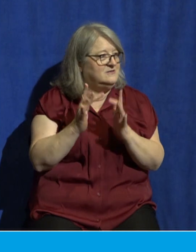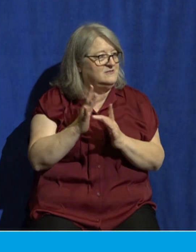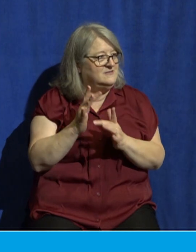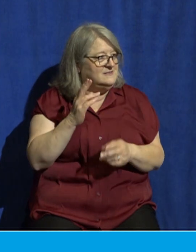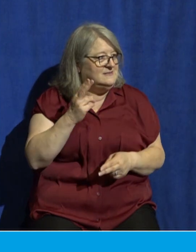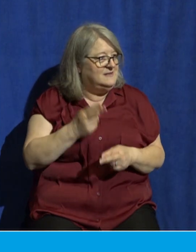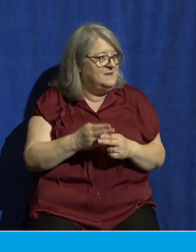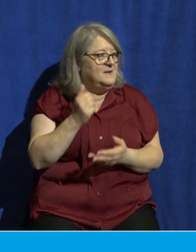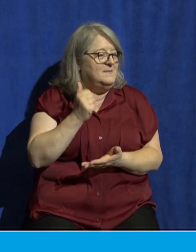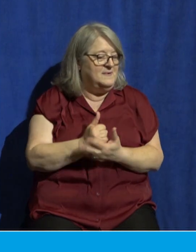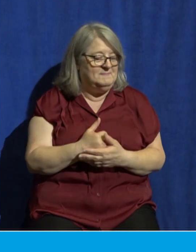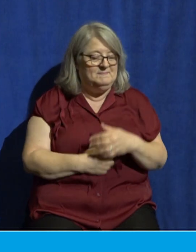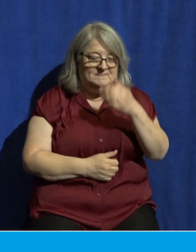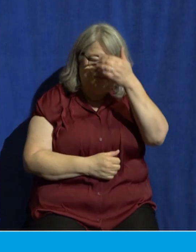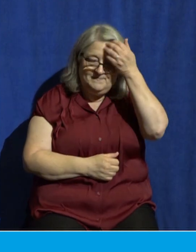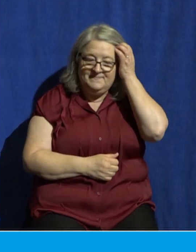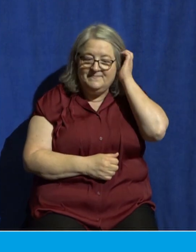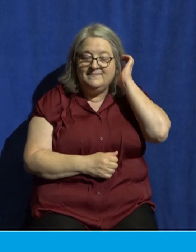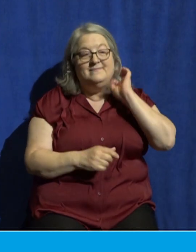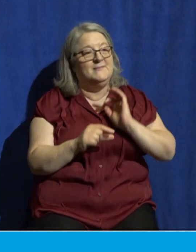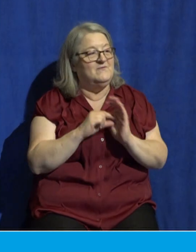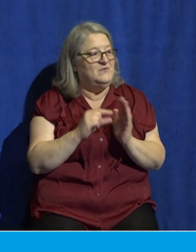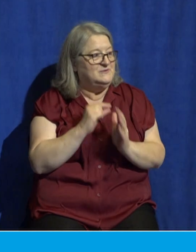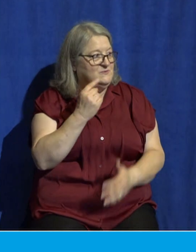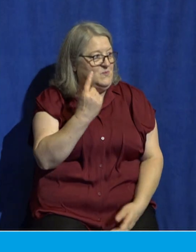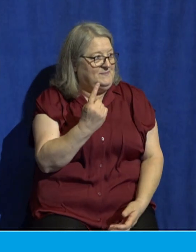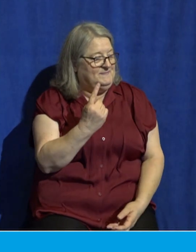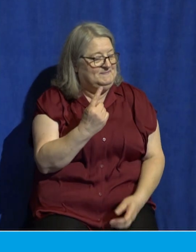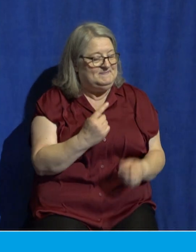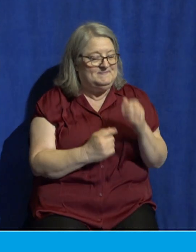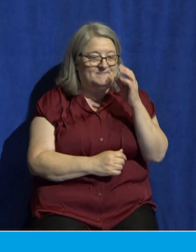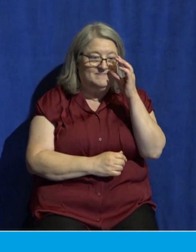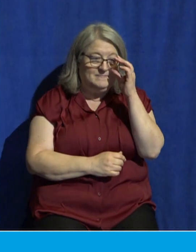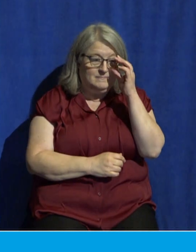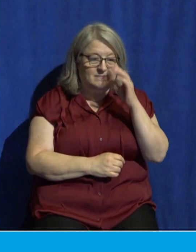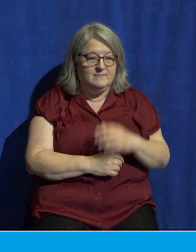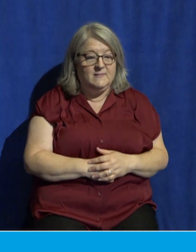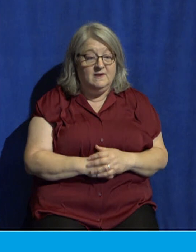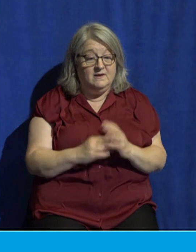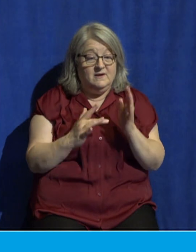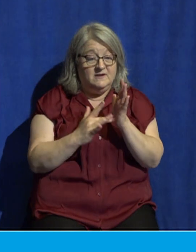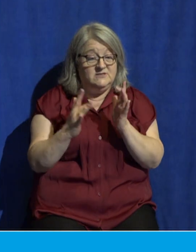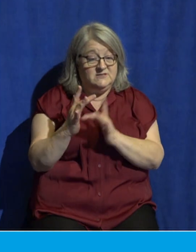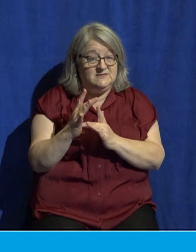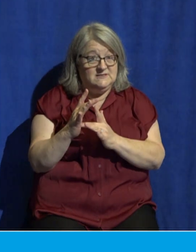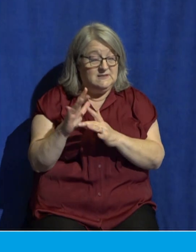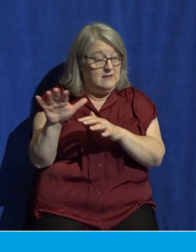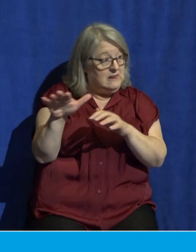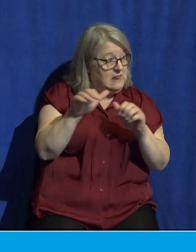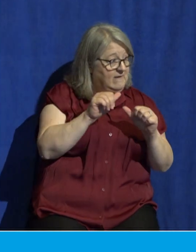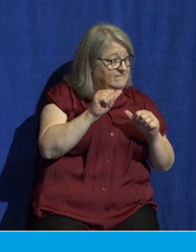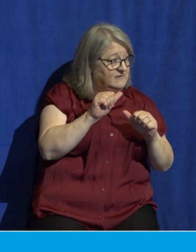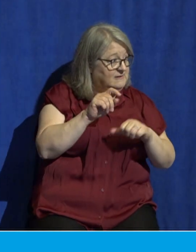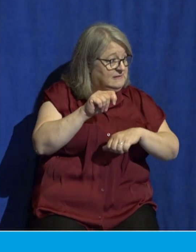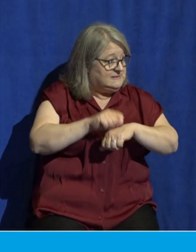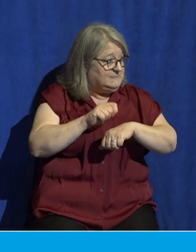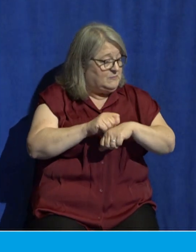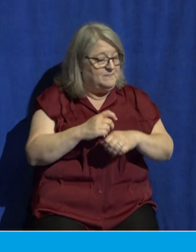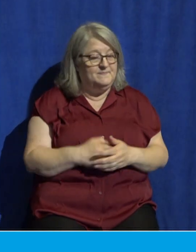All right. Mark chapter 13, verse 1. It says, And as Jesus came out of the temple, one of his disciples said to